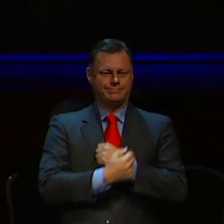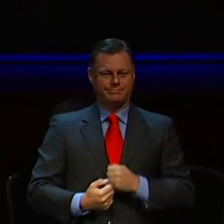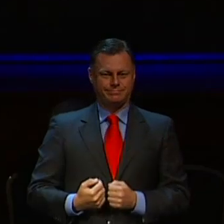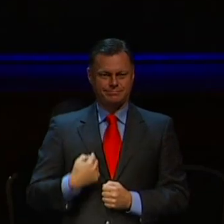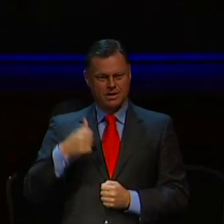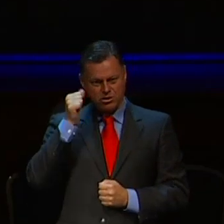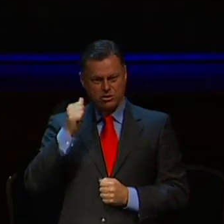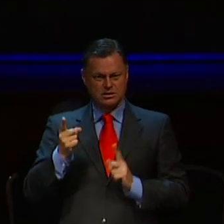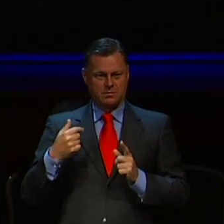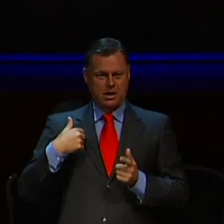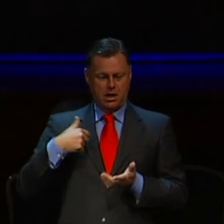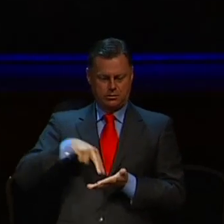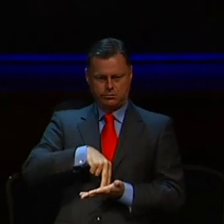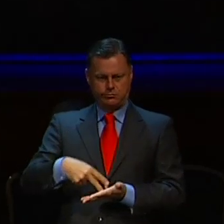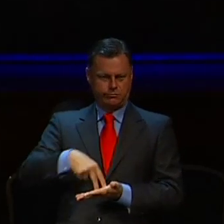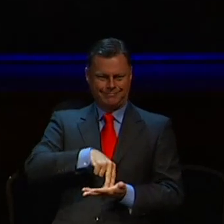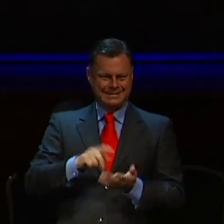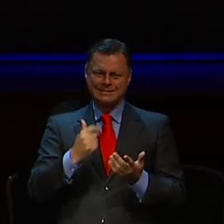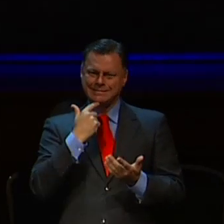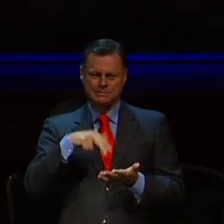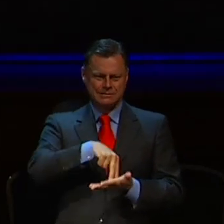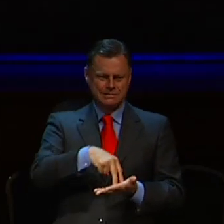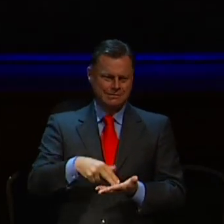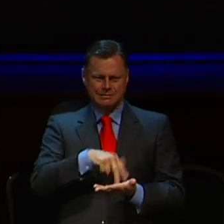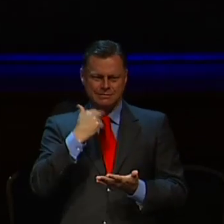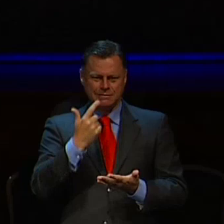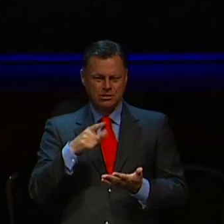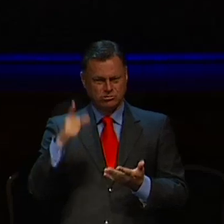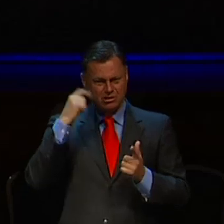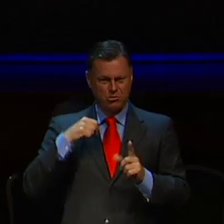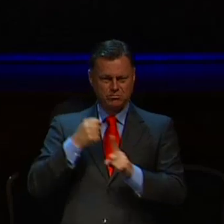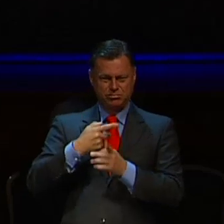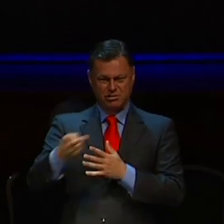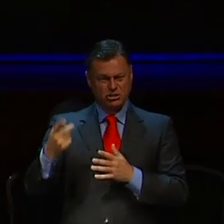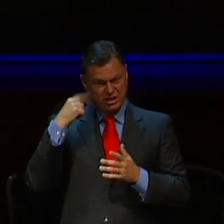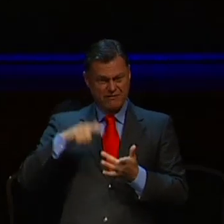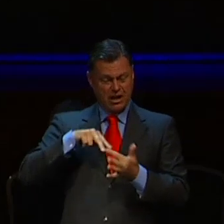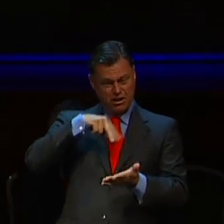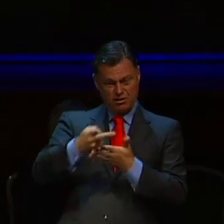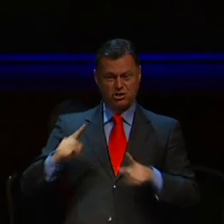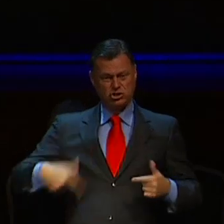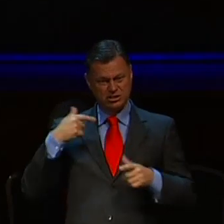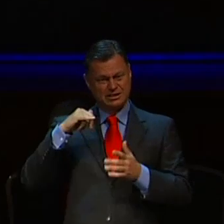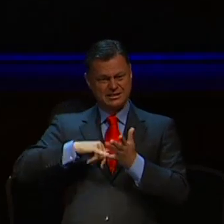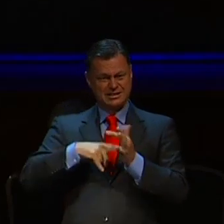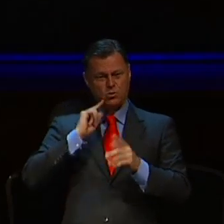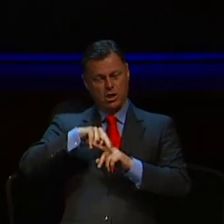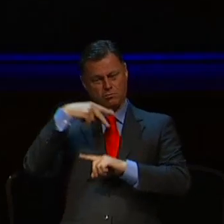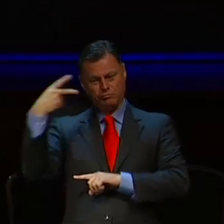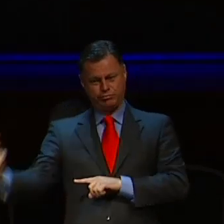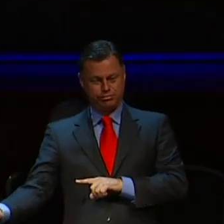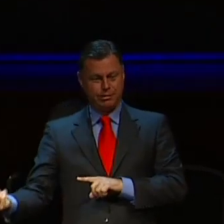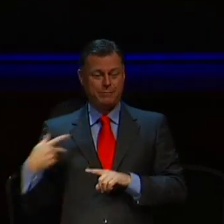clumsiness would injure her, and she was worried that I might knock her out of her chair. It never stopped us though,